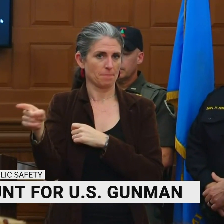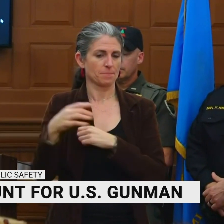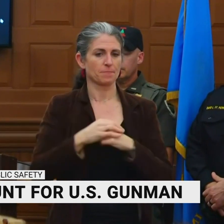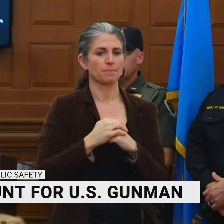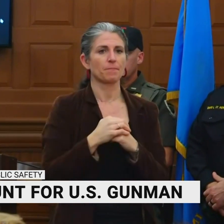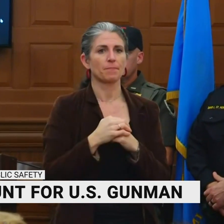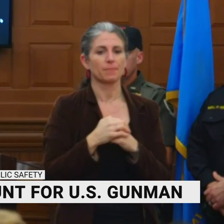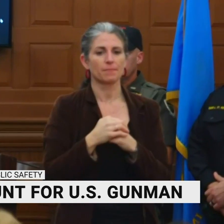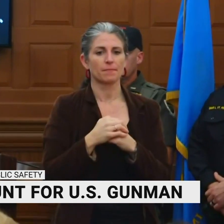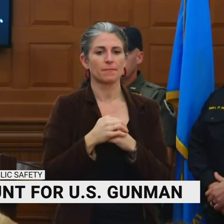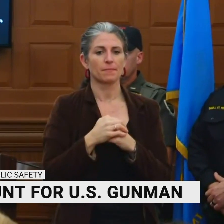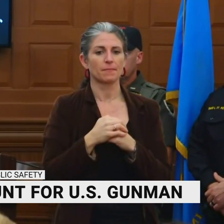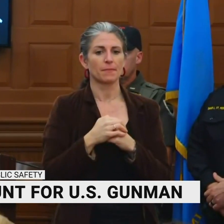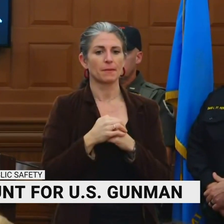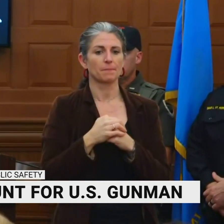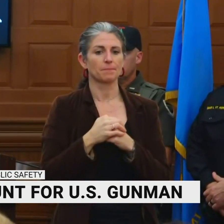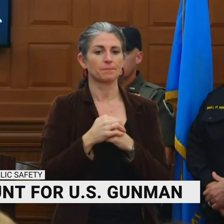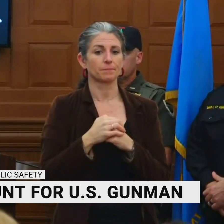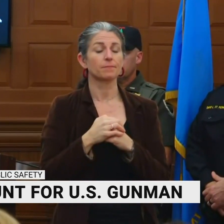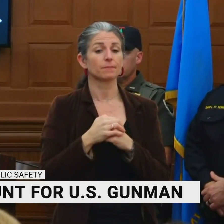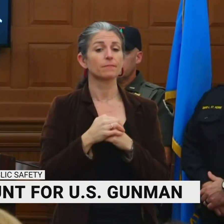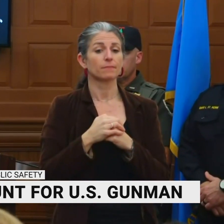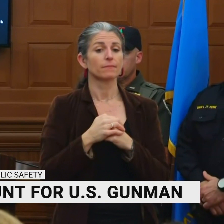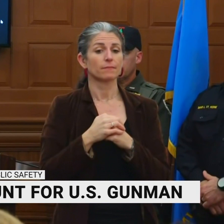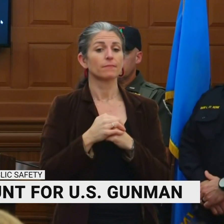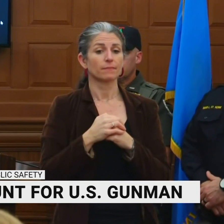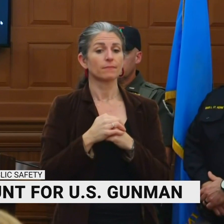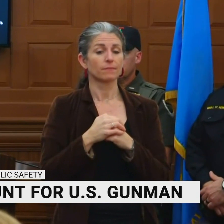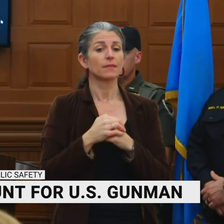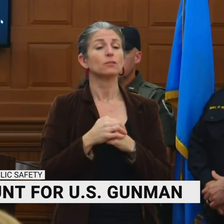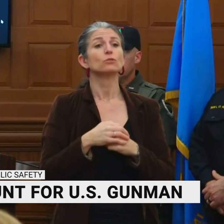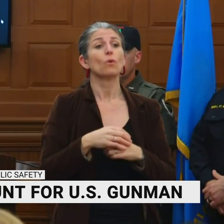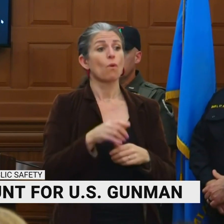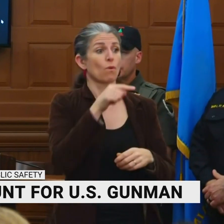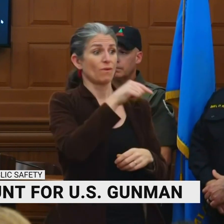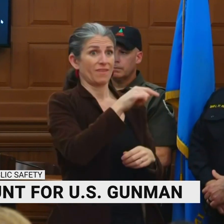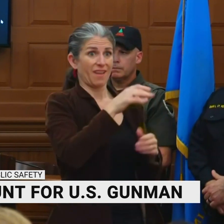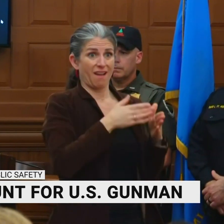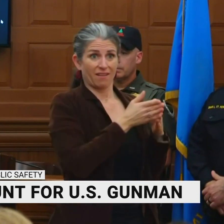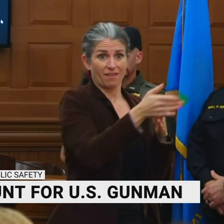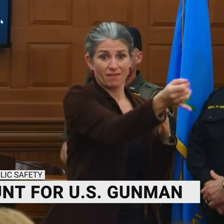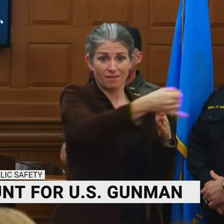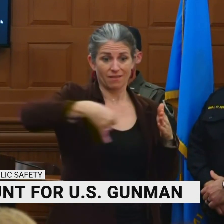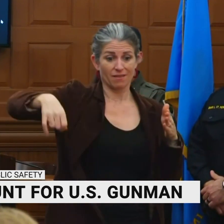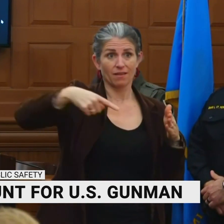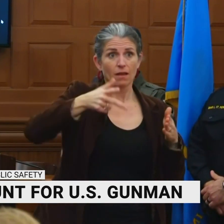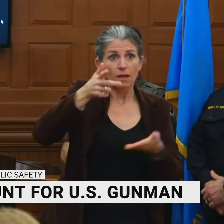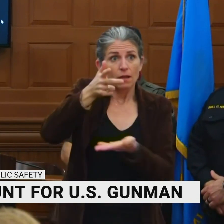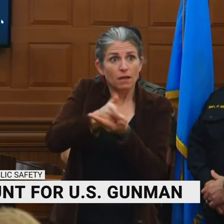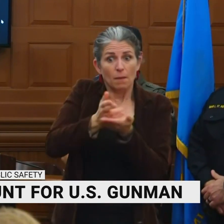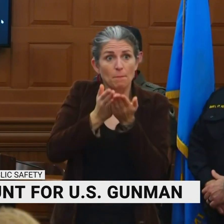And other additional updates, the boat launch search of the river, the Androscoggin, they're still out there right now.